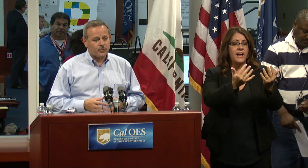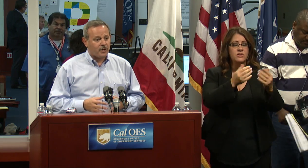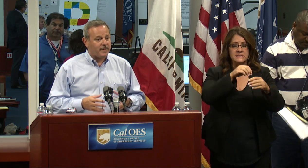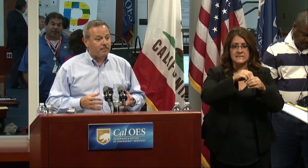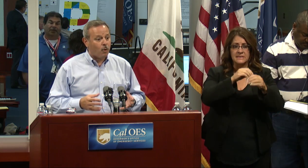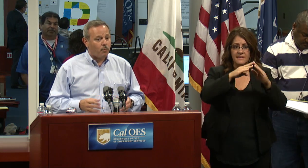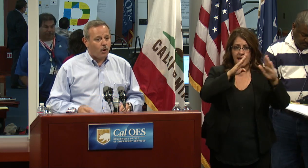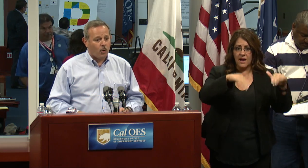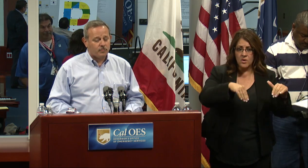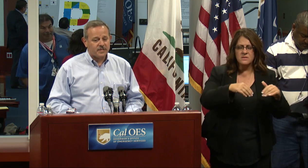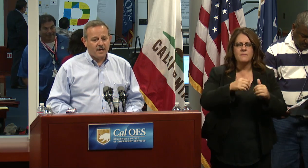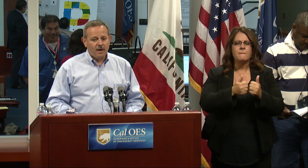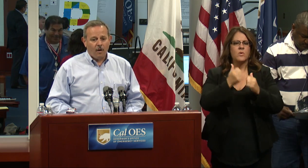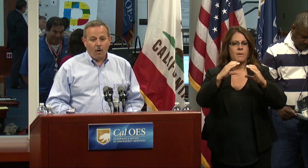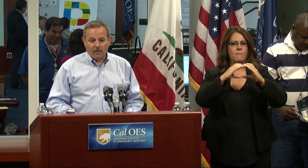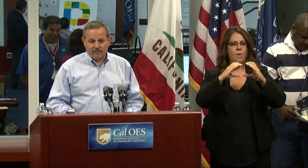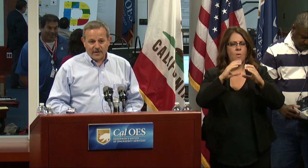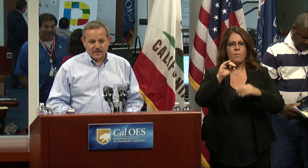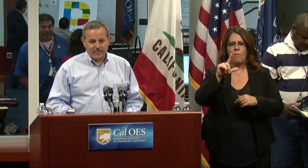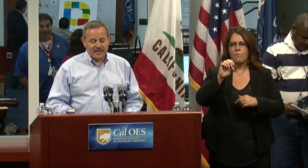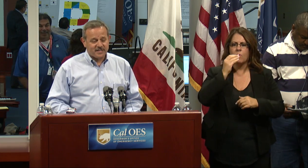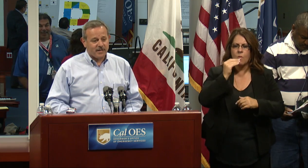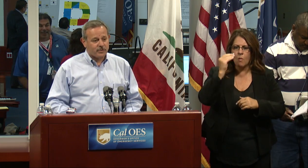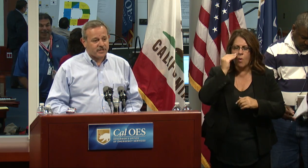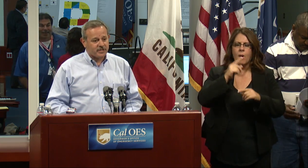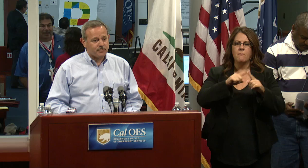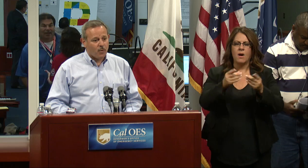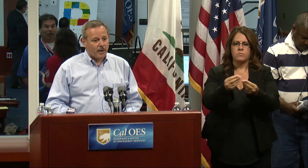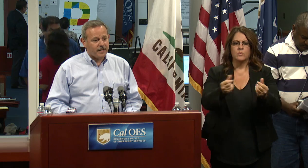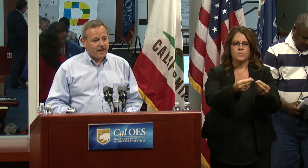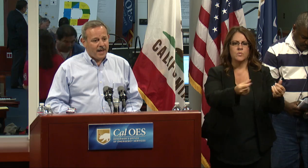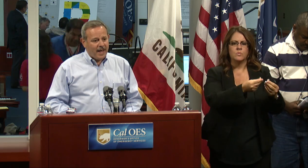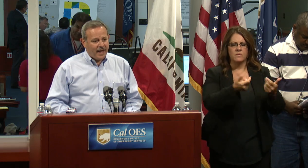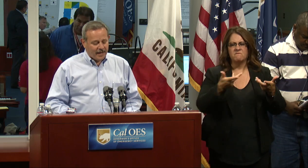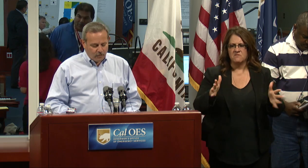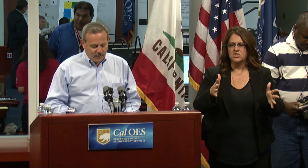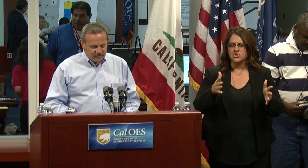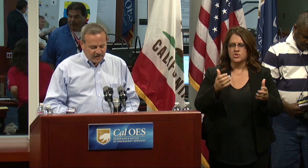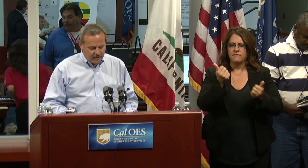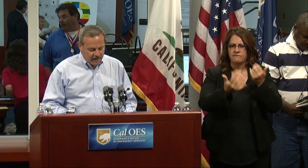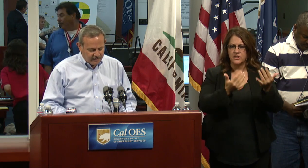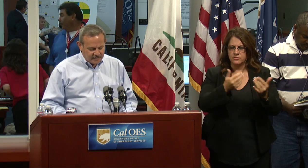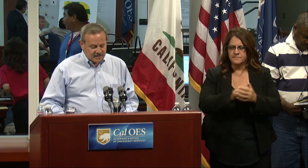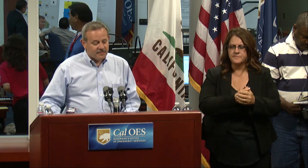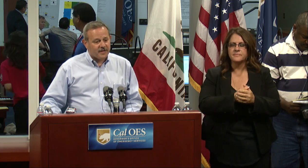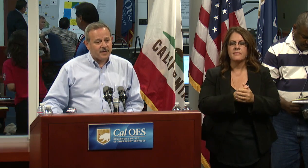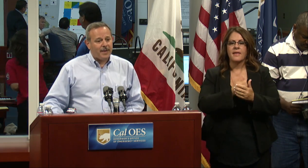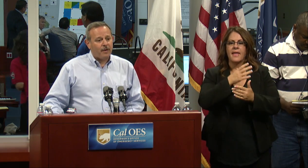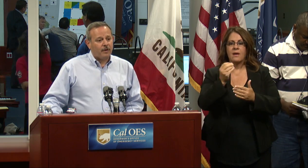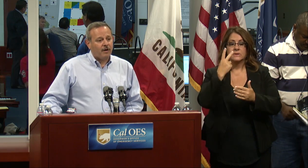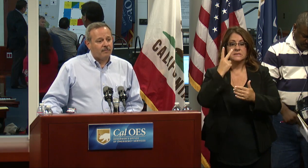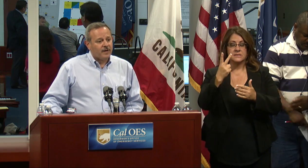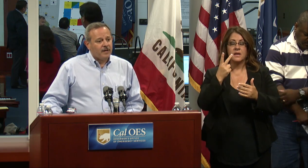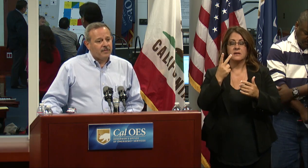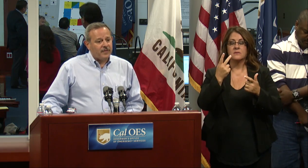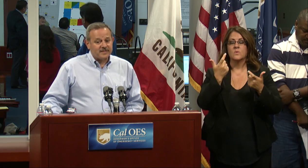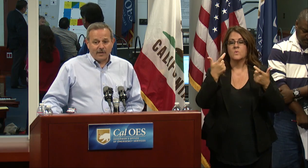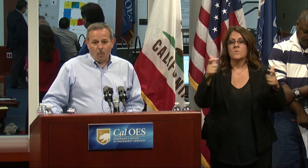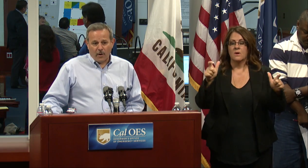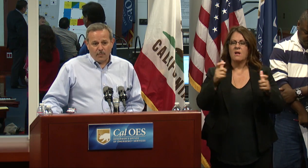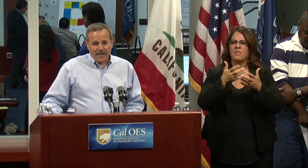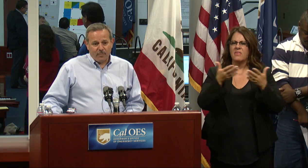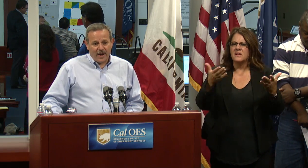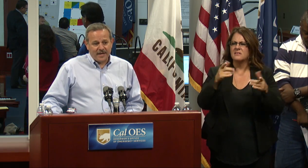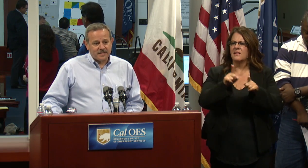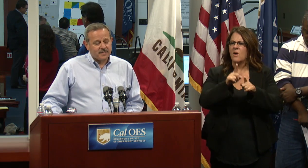homes, predominantly in mobile homes. All the fires have been extinguished at this point, and we've seen a significant amount of things